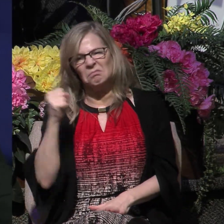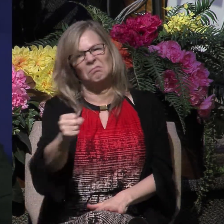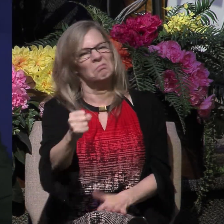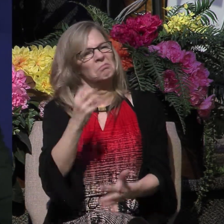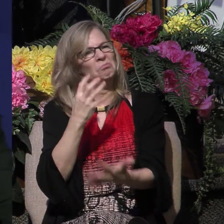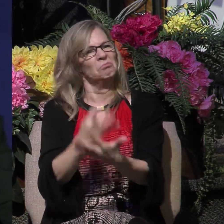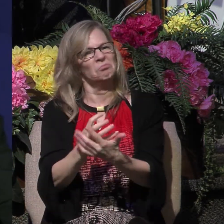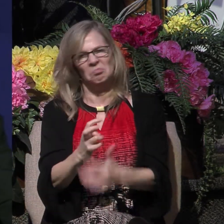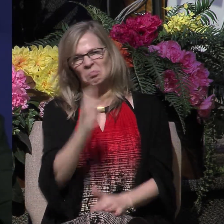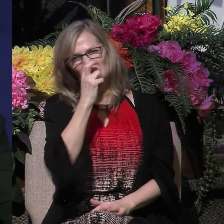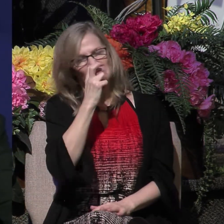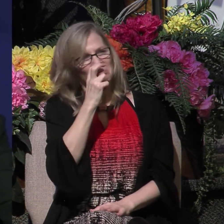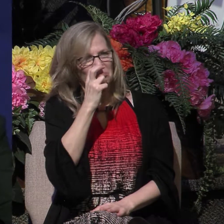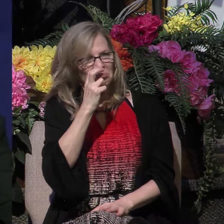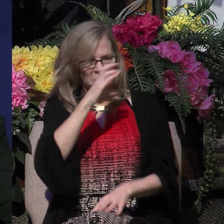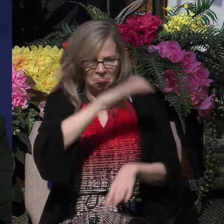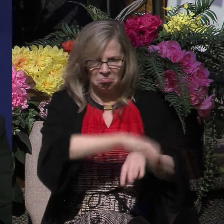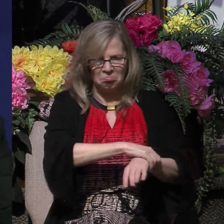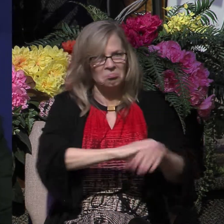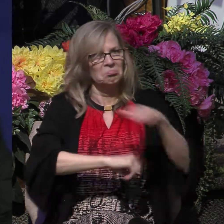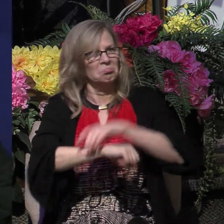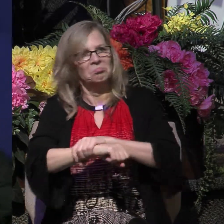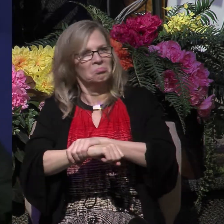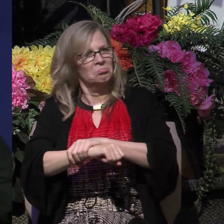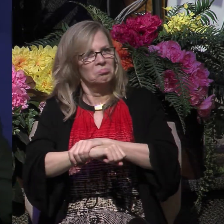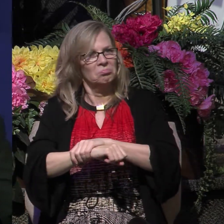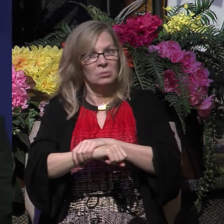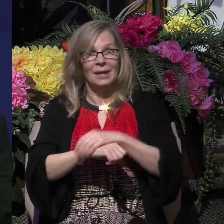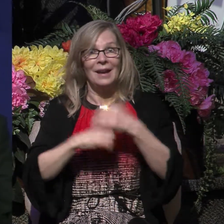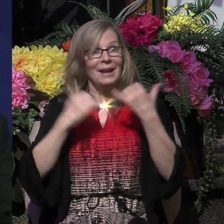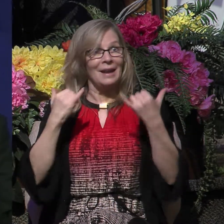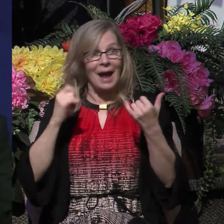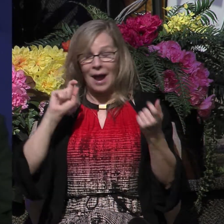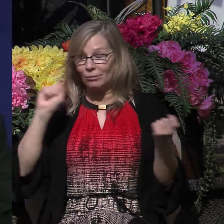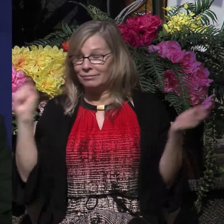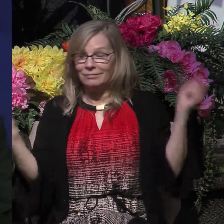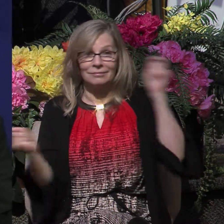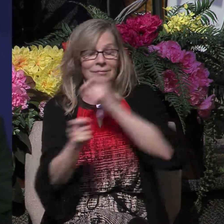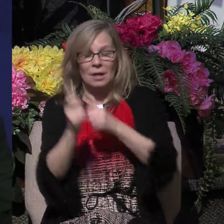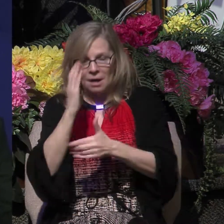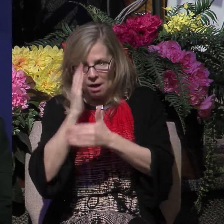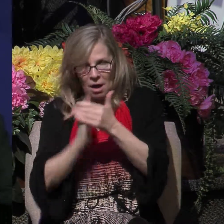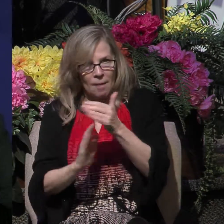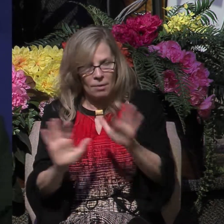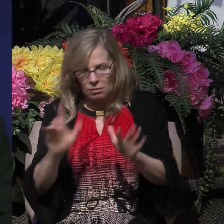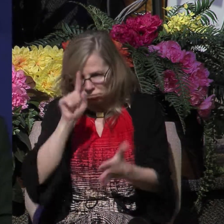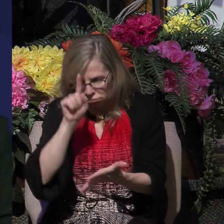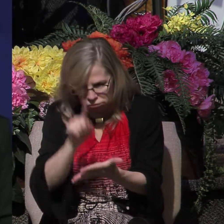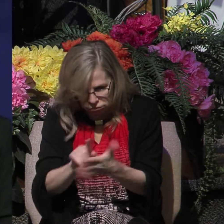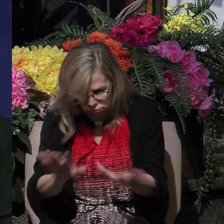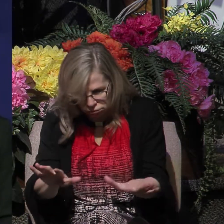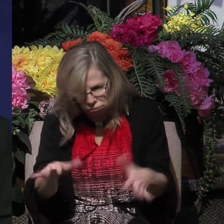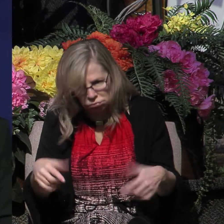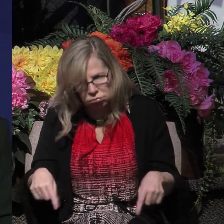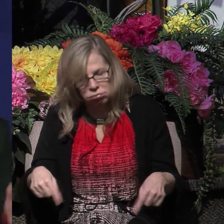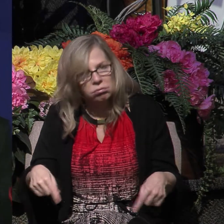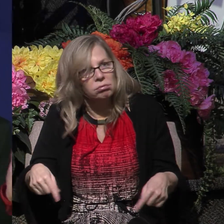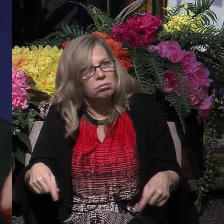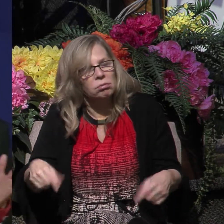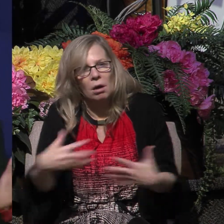in stocks, was now humbling himself before them, falling down, shaking with